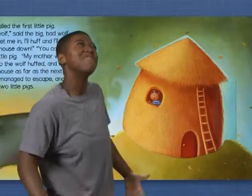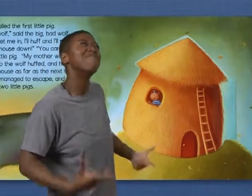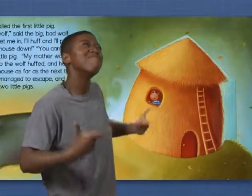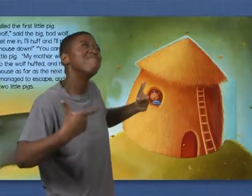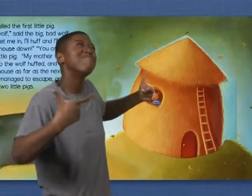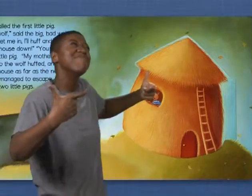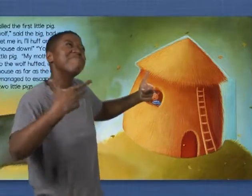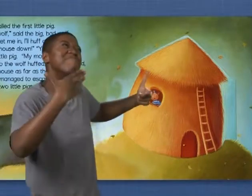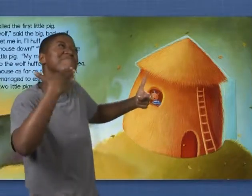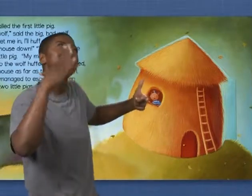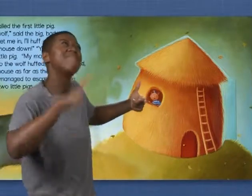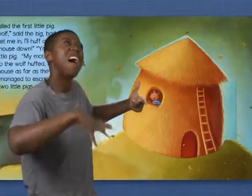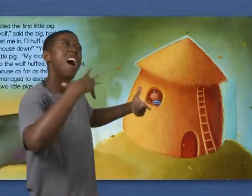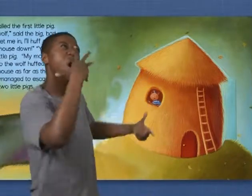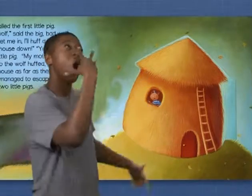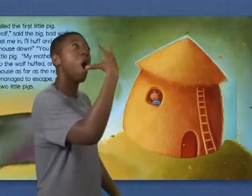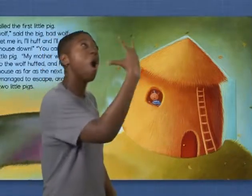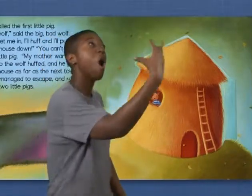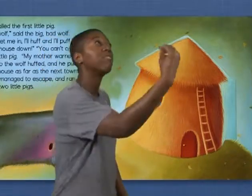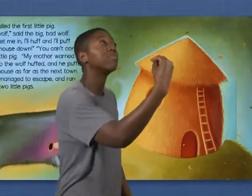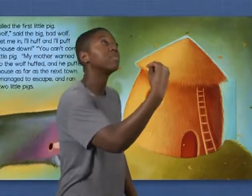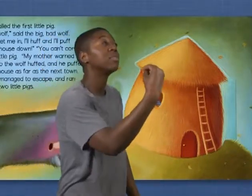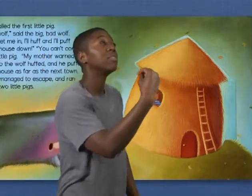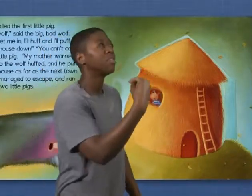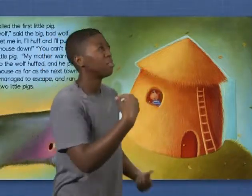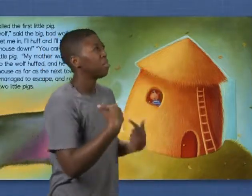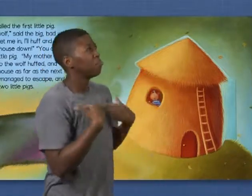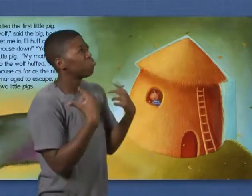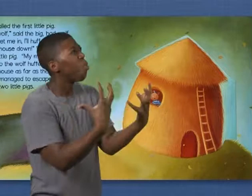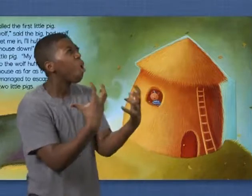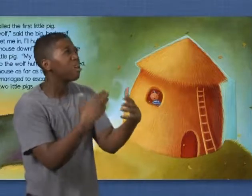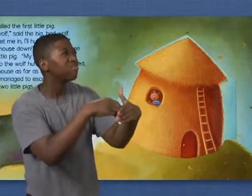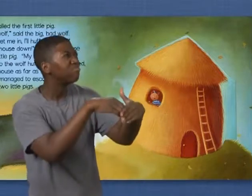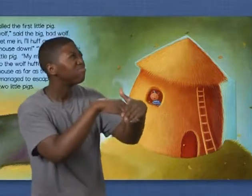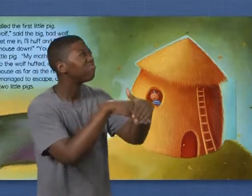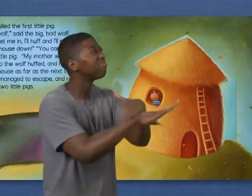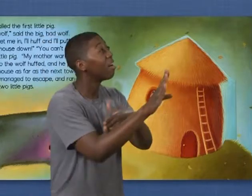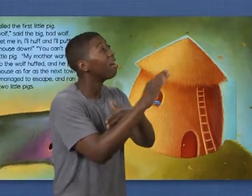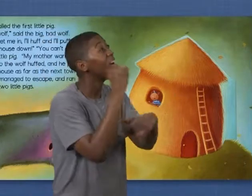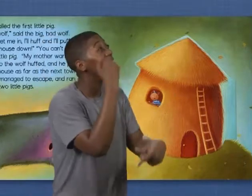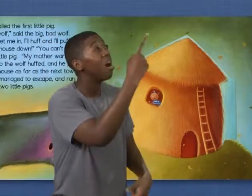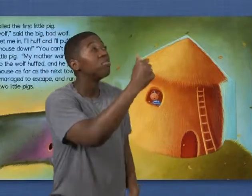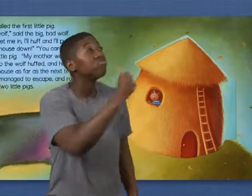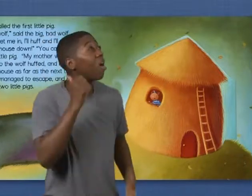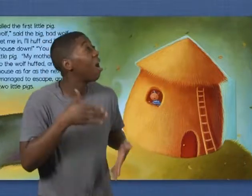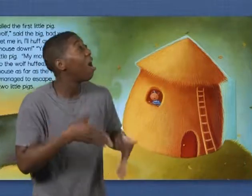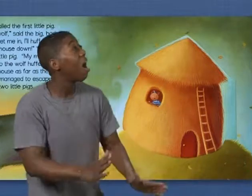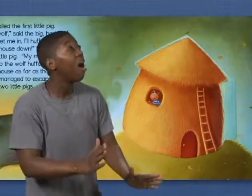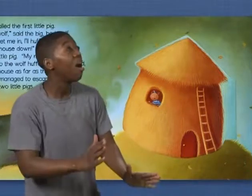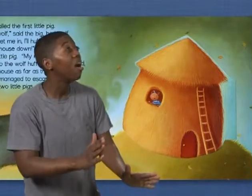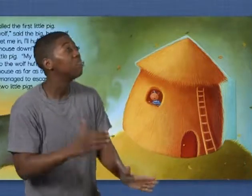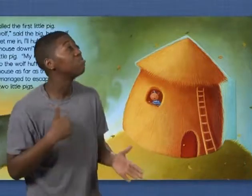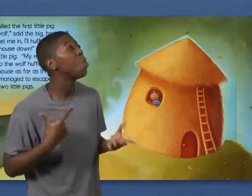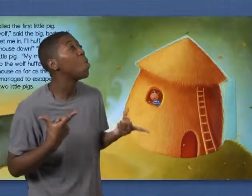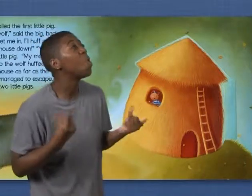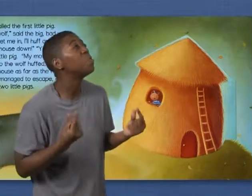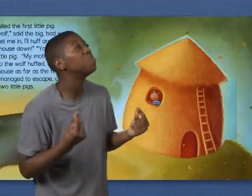It's the big bad wolf, said the big bad wolf. And if you don't let me in,